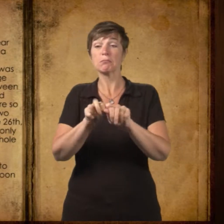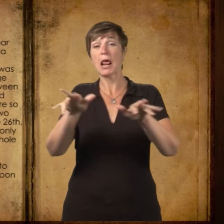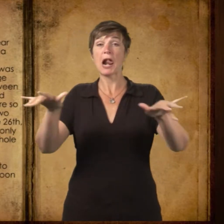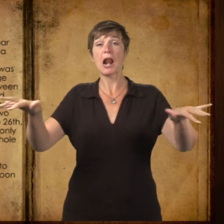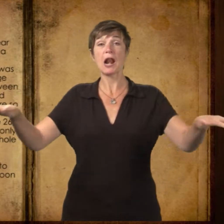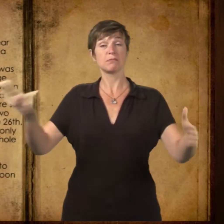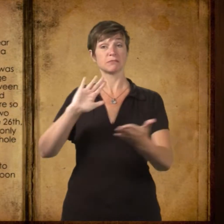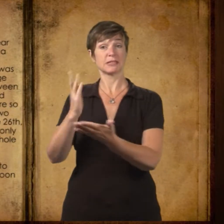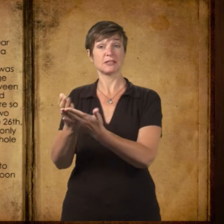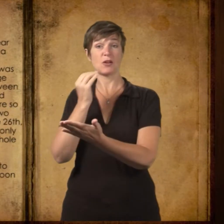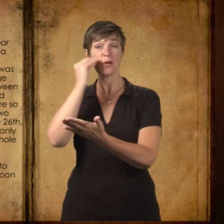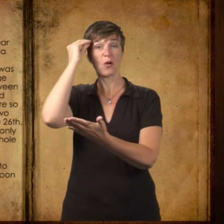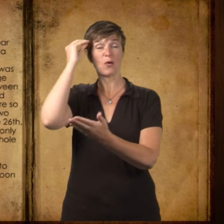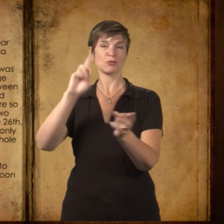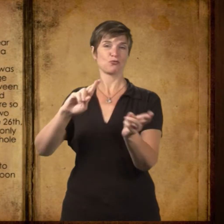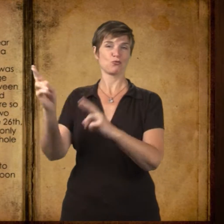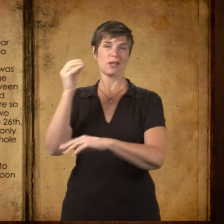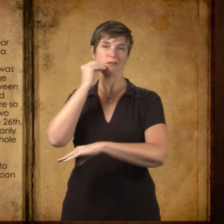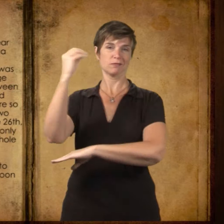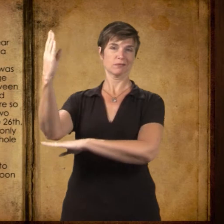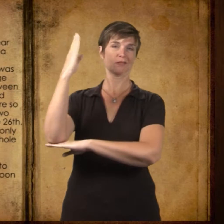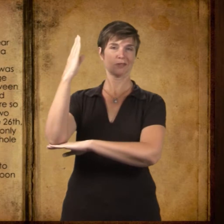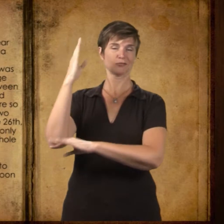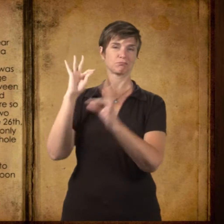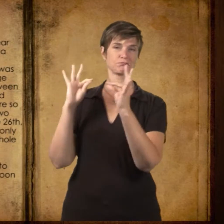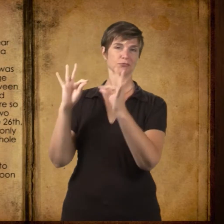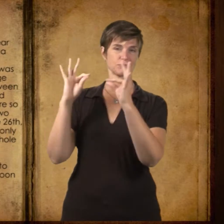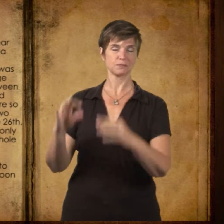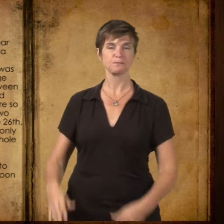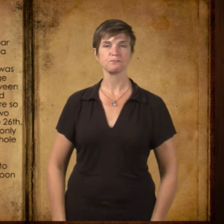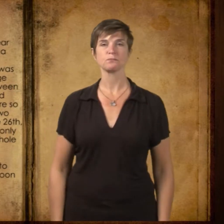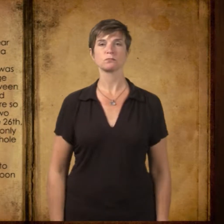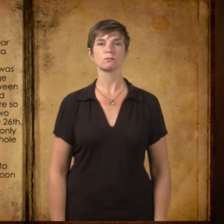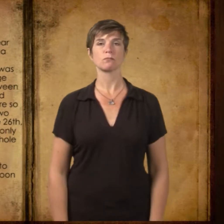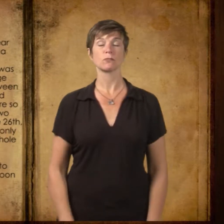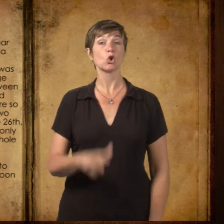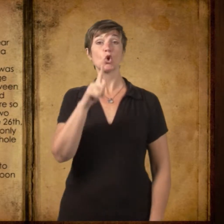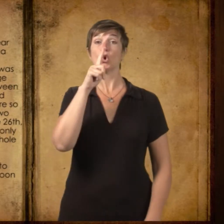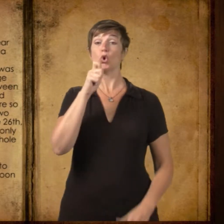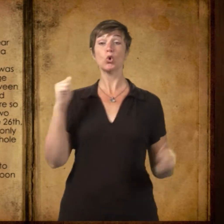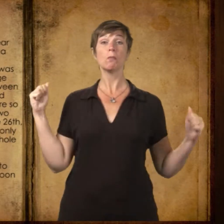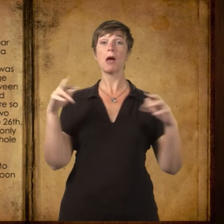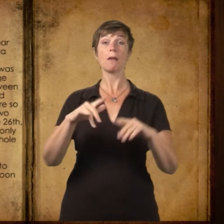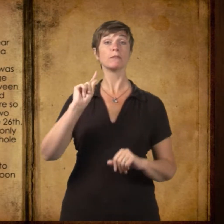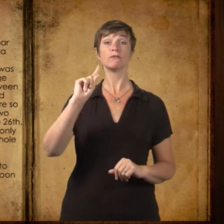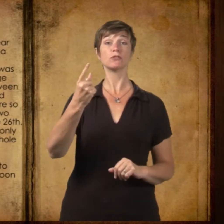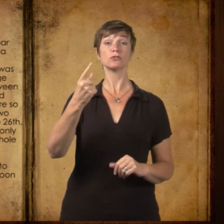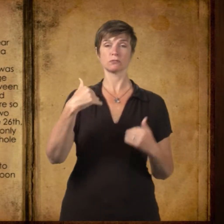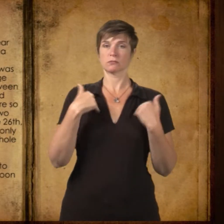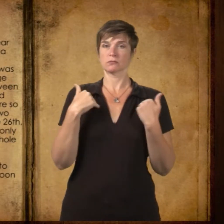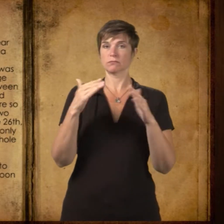begin at 10 o'clock in the morning and still be through in time to allow the villagers to get home for noon dinner.